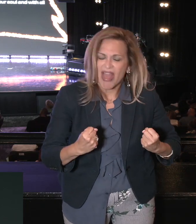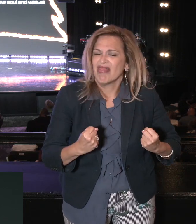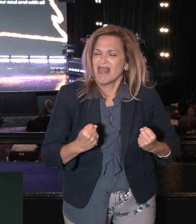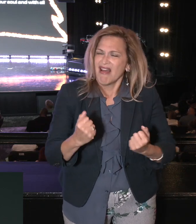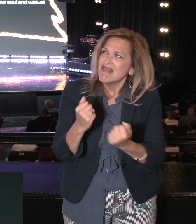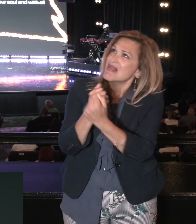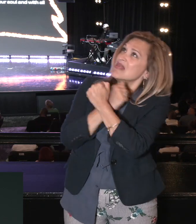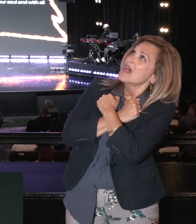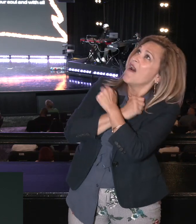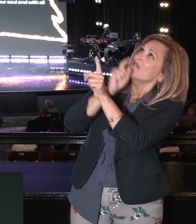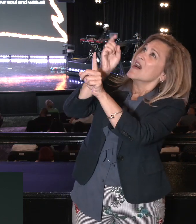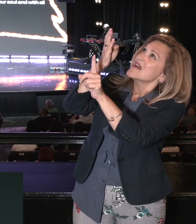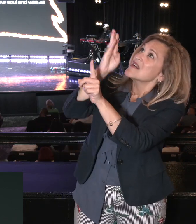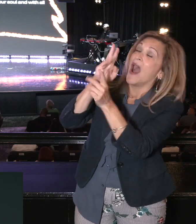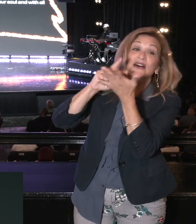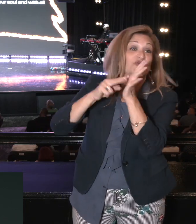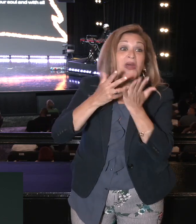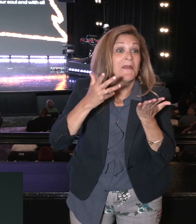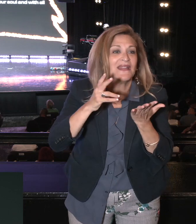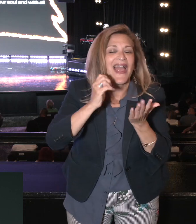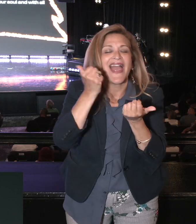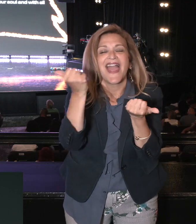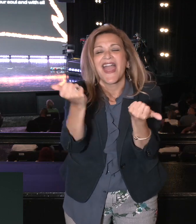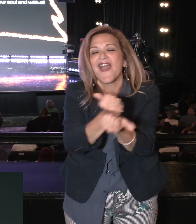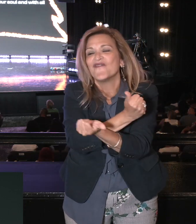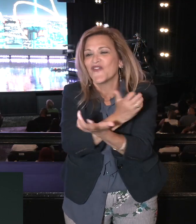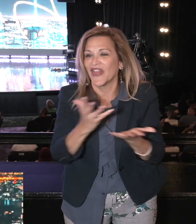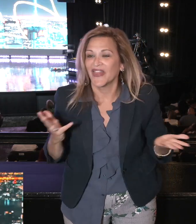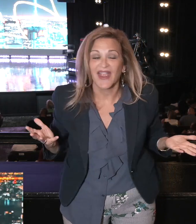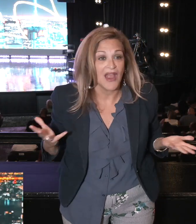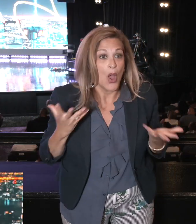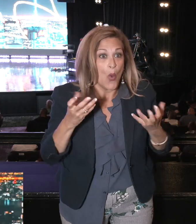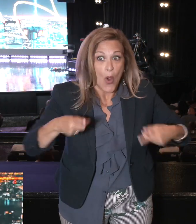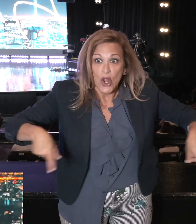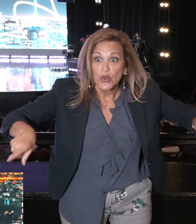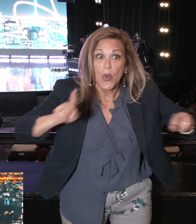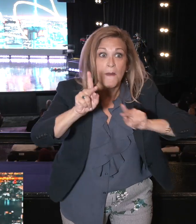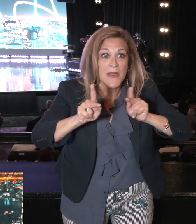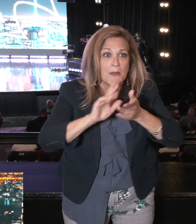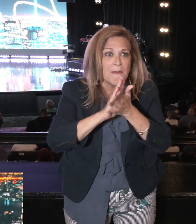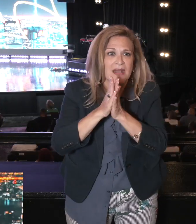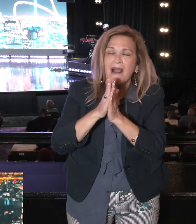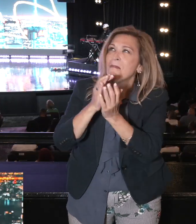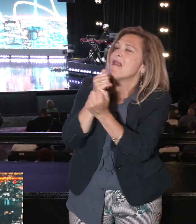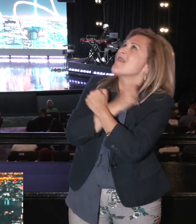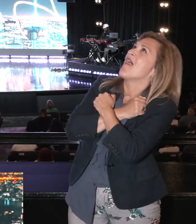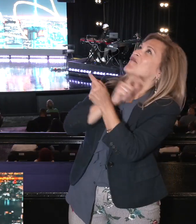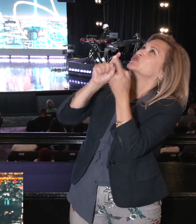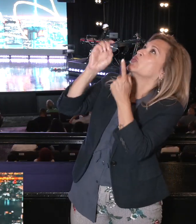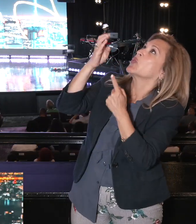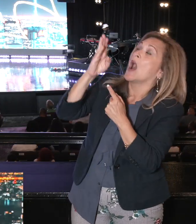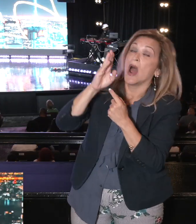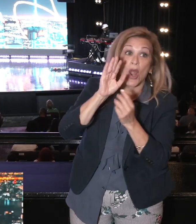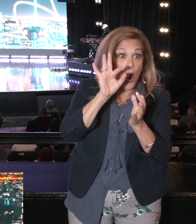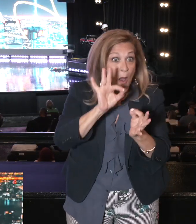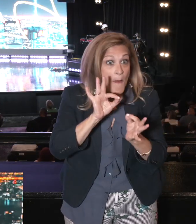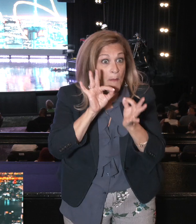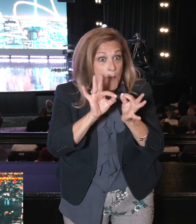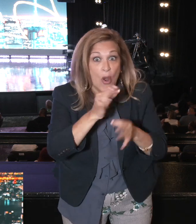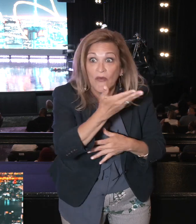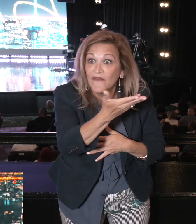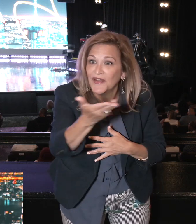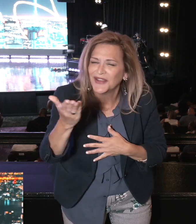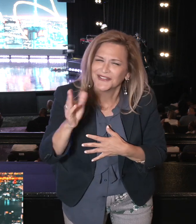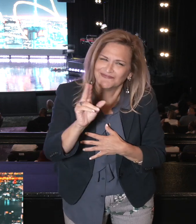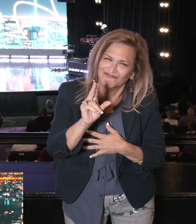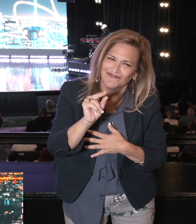everything. So God's looking for a people. I want us to be a people. That we love God with everything. Are we perfect? No. Was Caleb perfect? No. But he loved